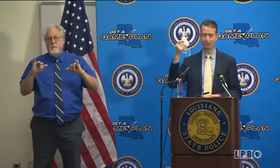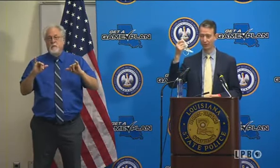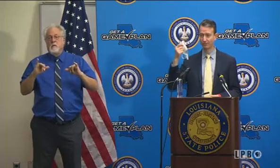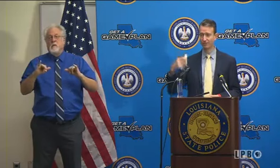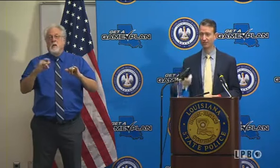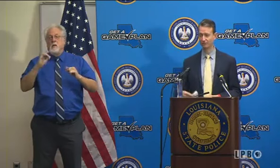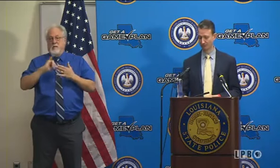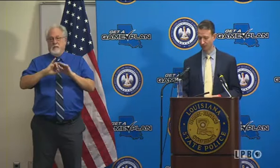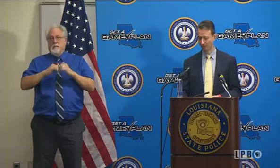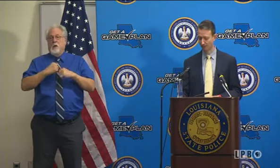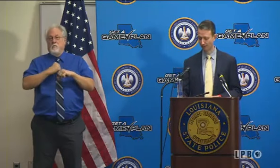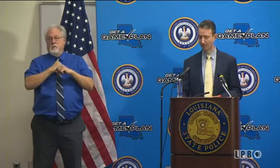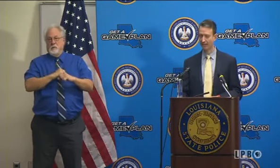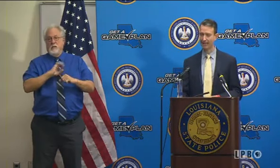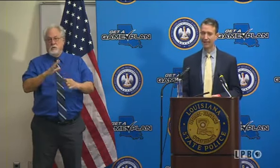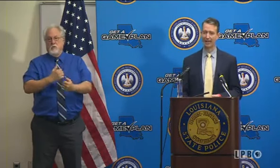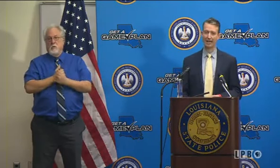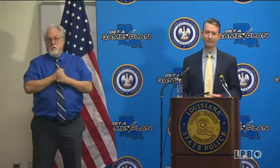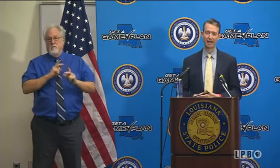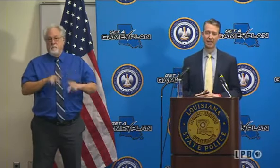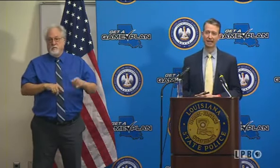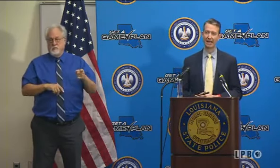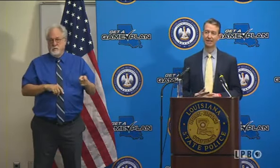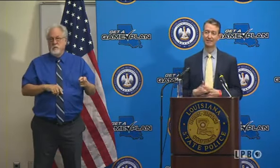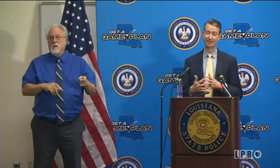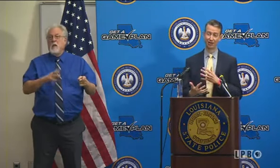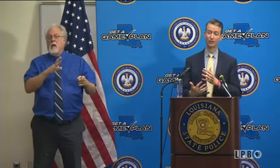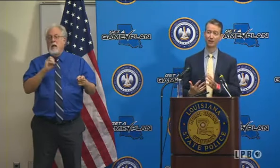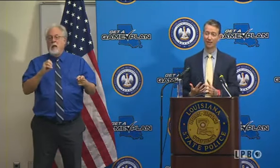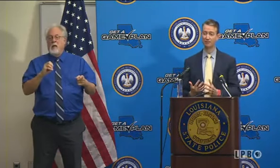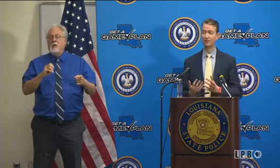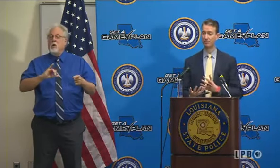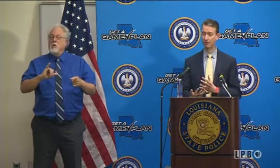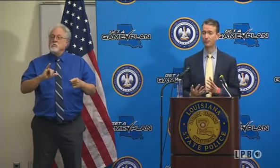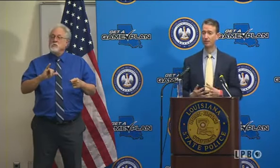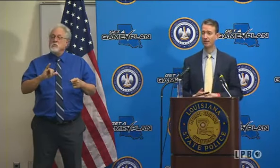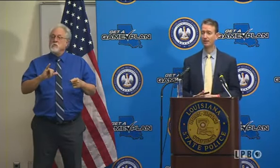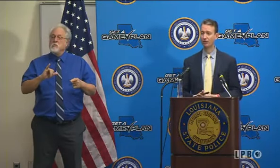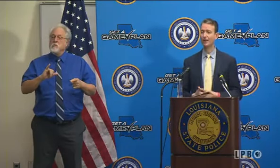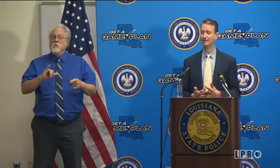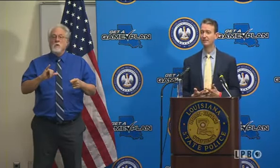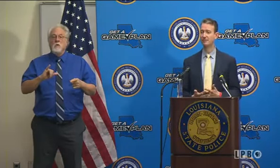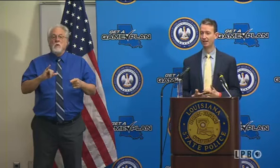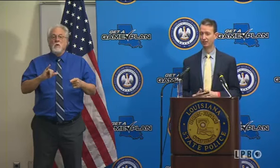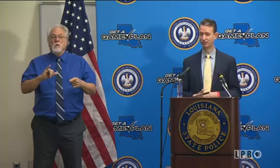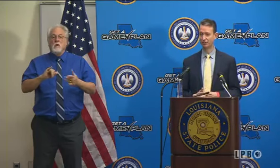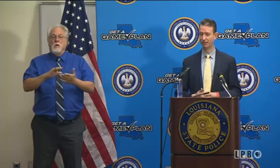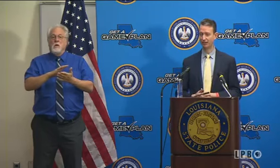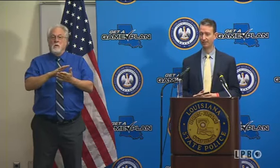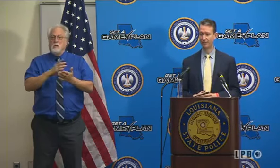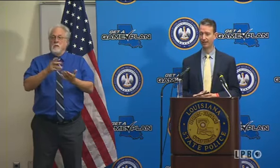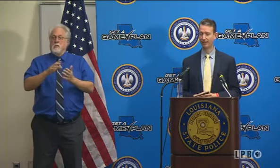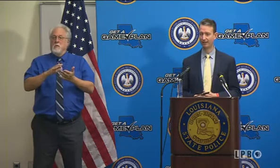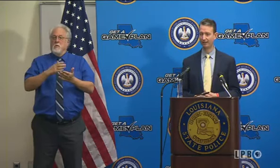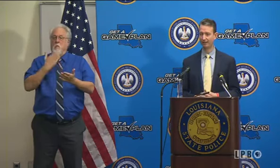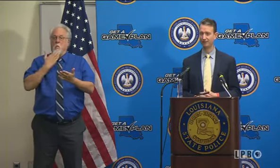because that's the way to protect your loved one. And it's going to also have to be a pretty, you know, nicely managed